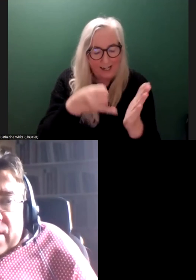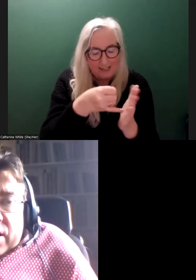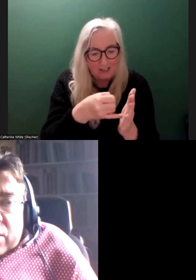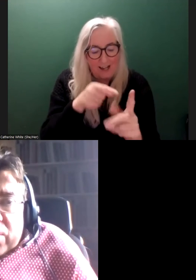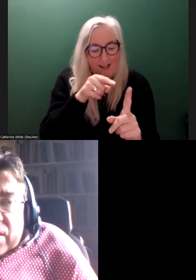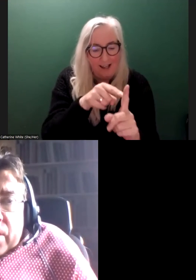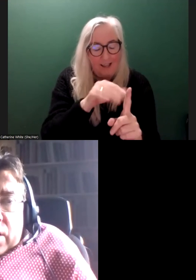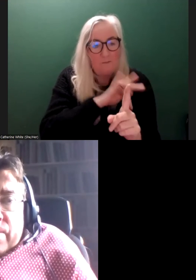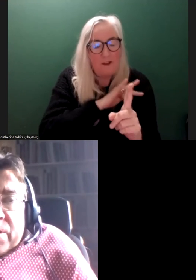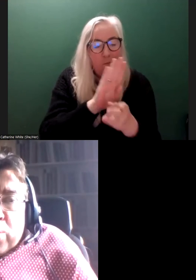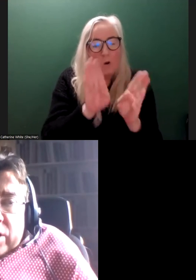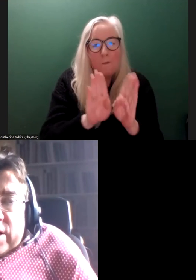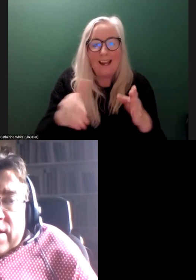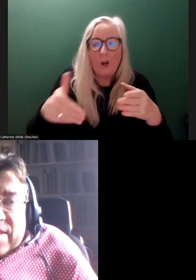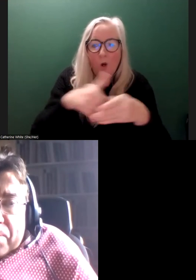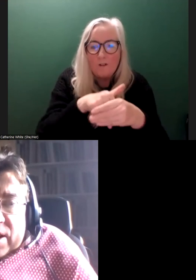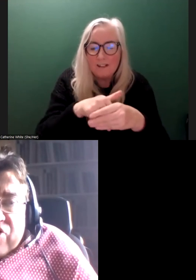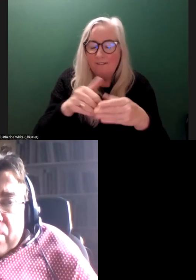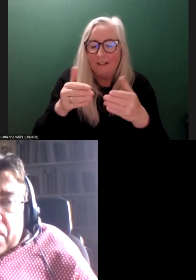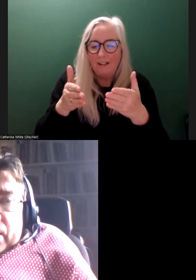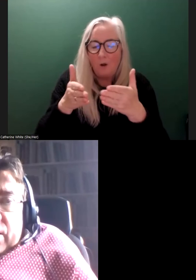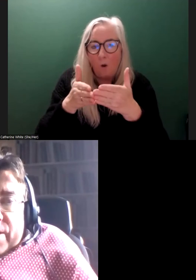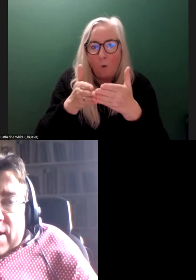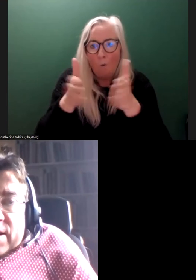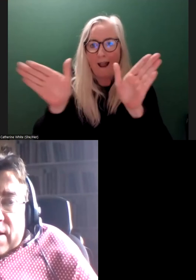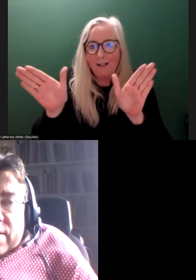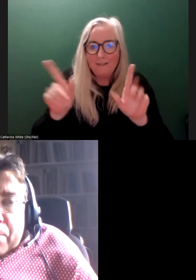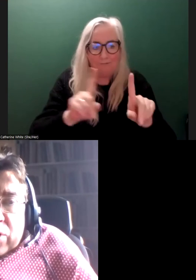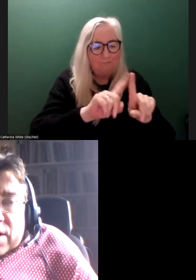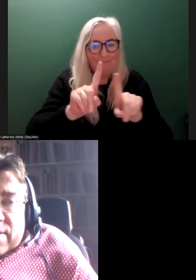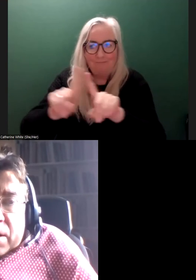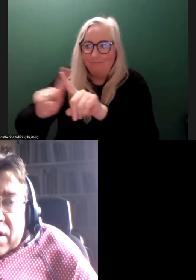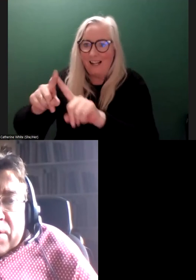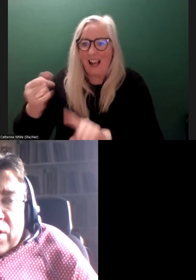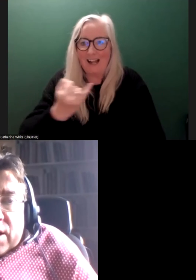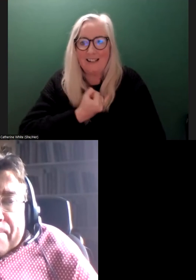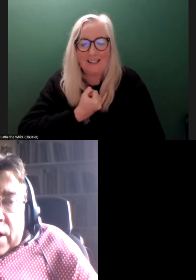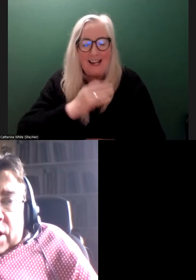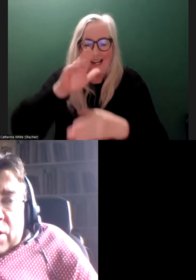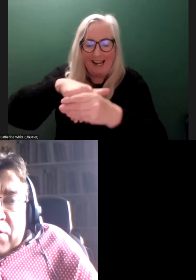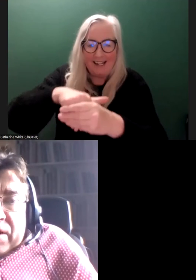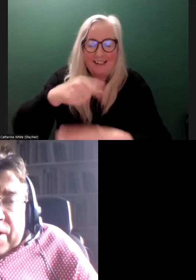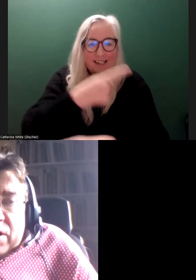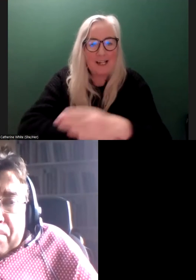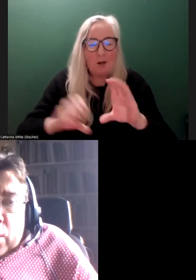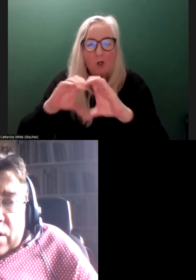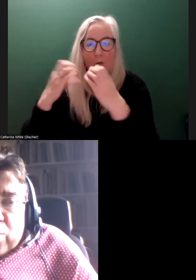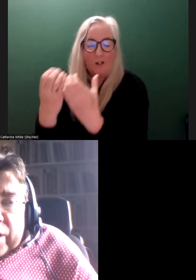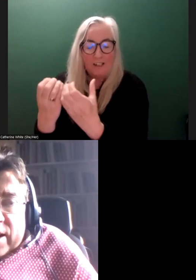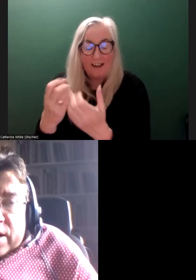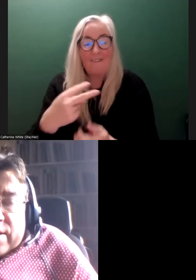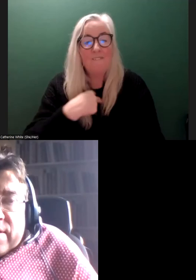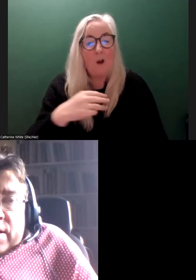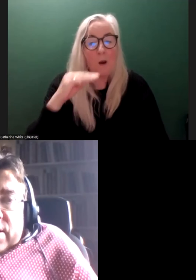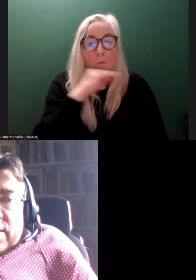themselves inclusive of the wide spectrum of identities among the disabled community. It will be very important